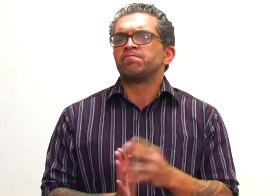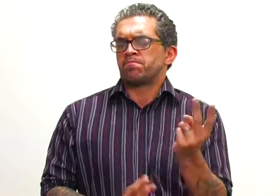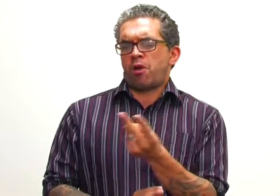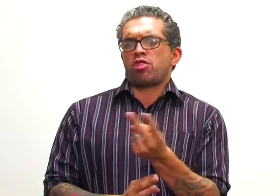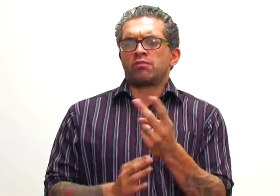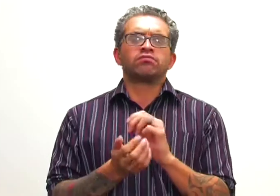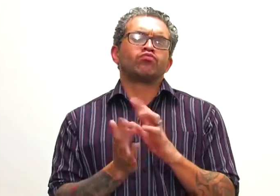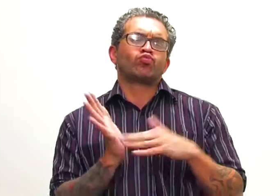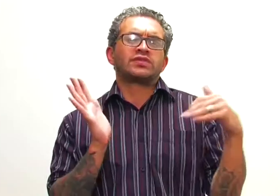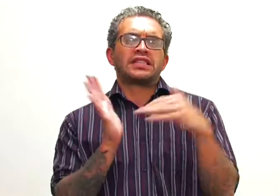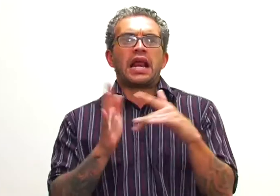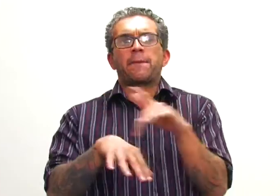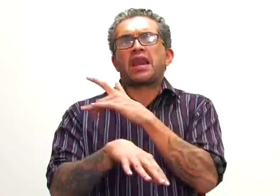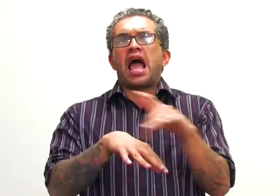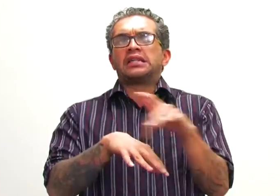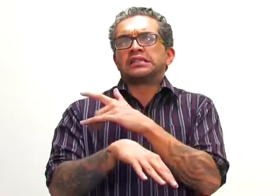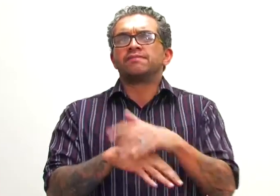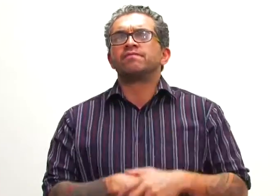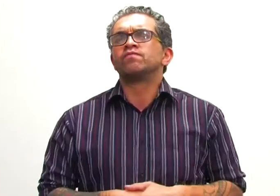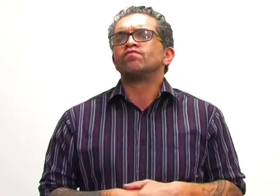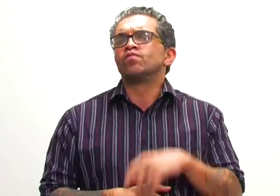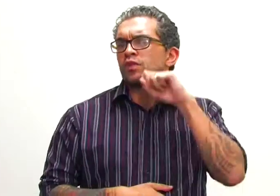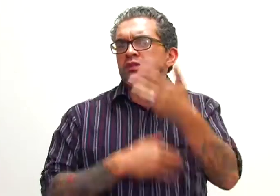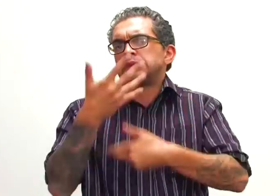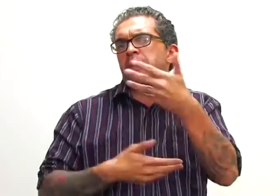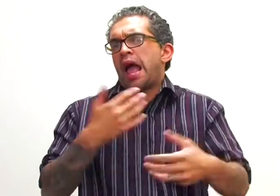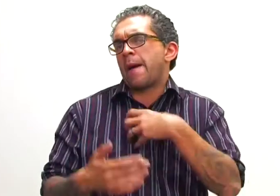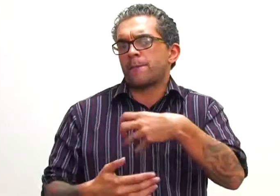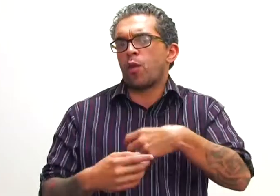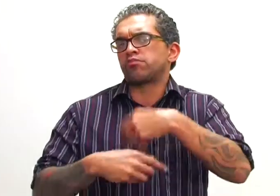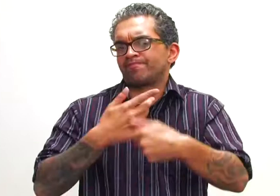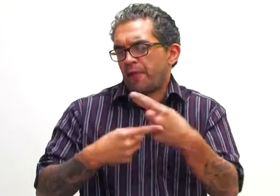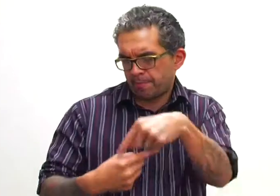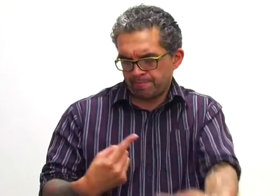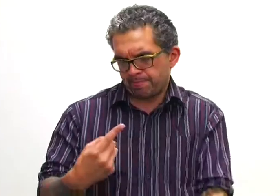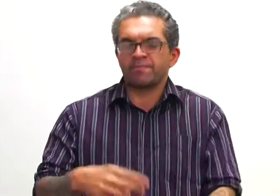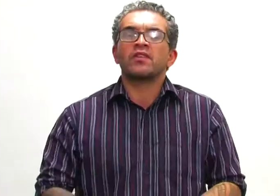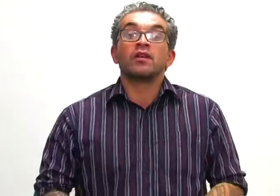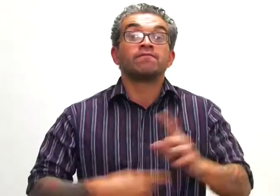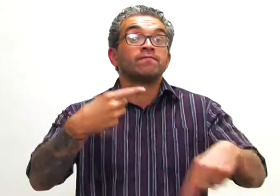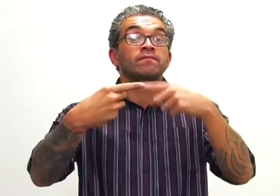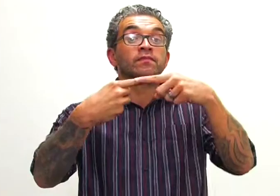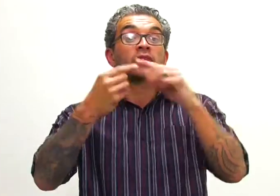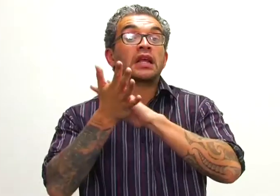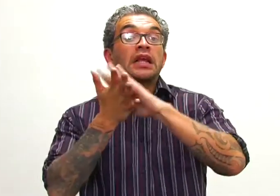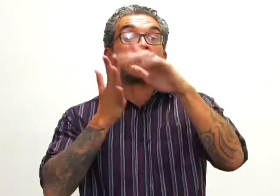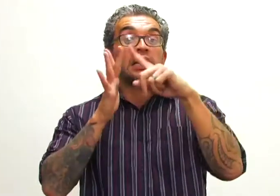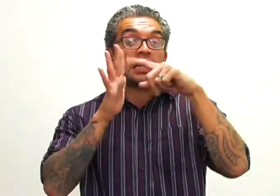March. Both are New Zealand plays and I'll explain a little bit more about them. The first one